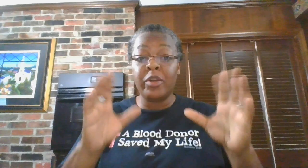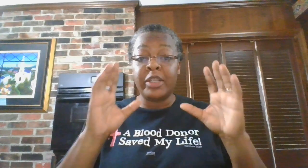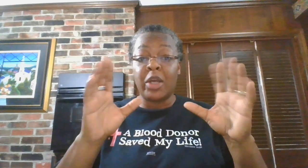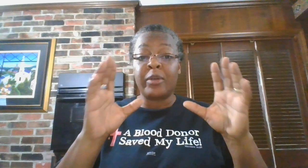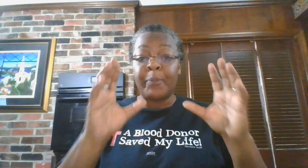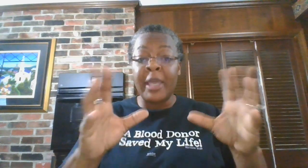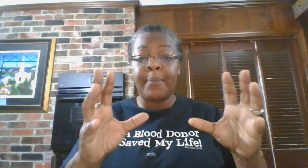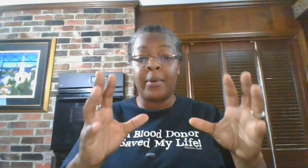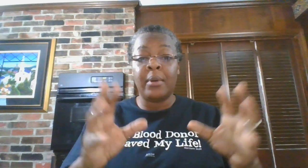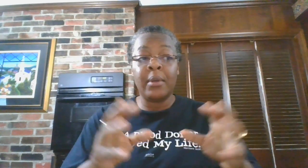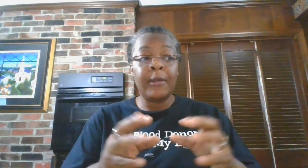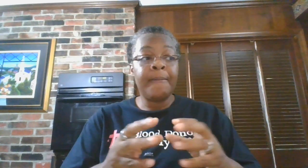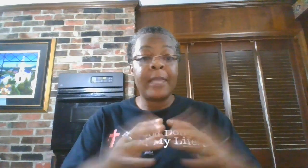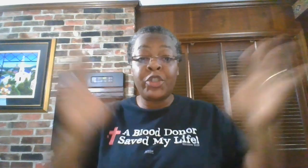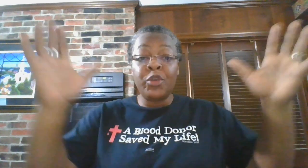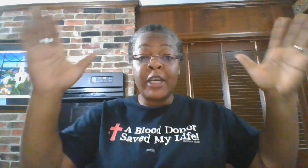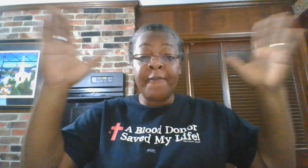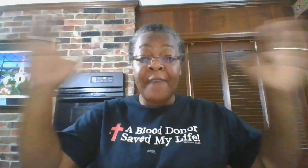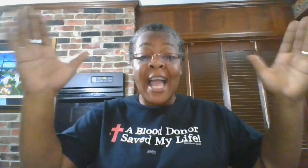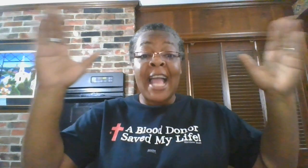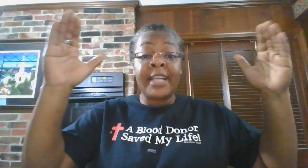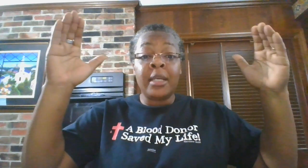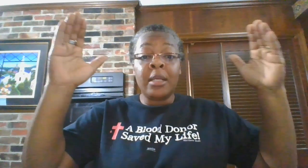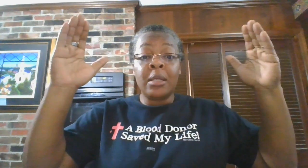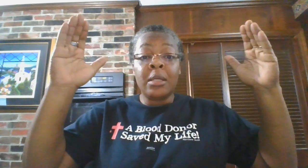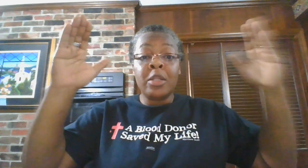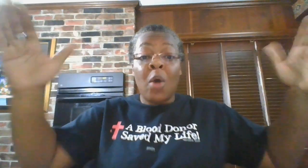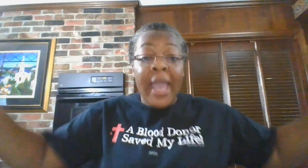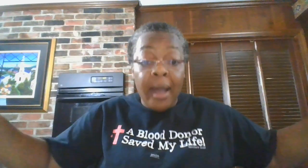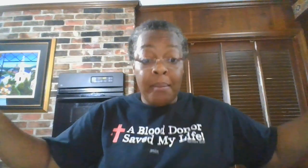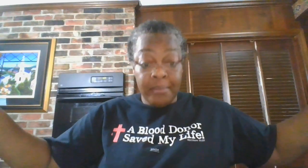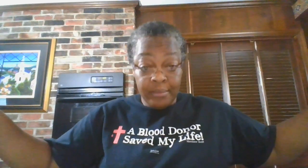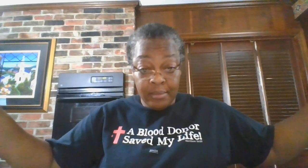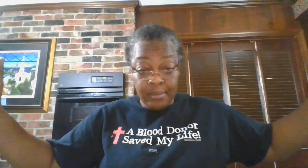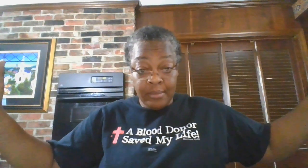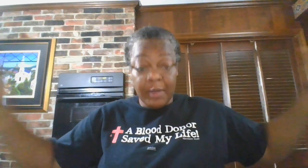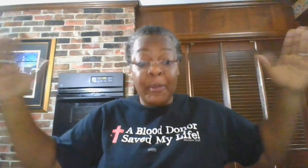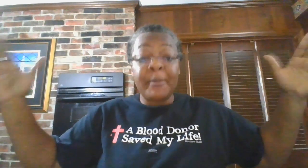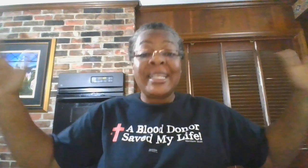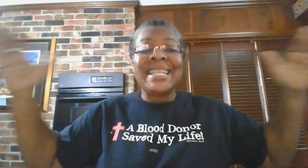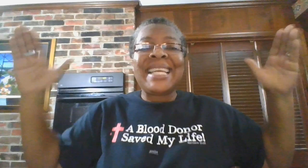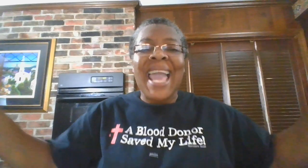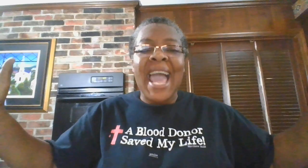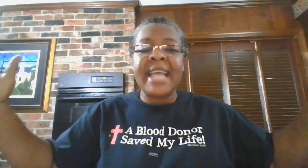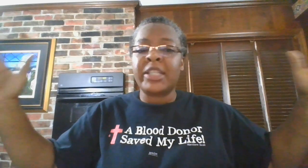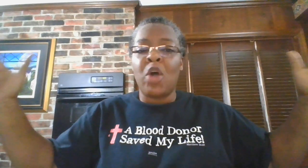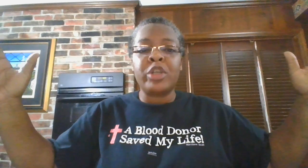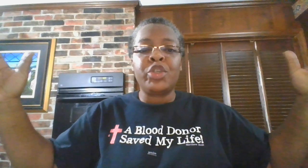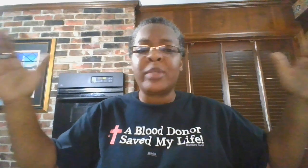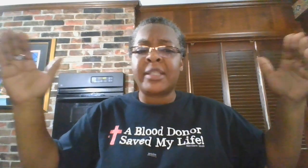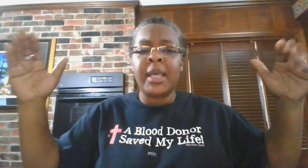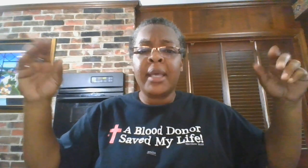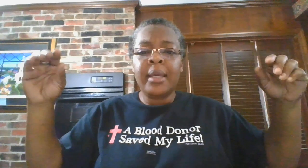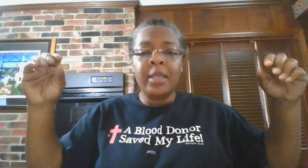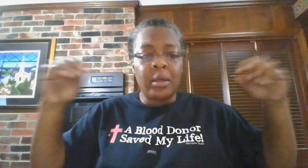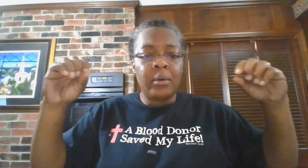you done told the people that you couldn't find no help. The people didn't care as long as you was, you know,